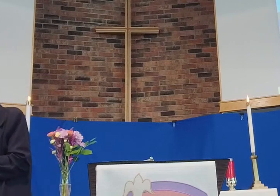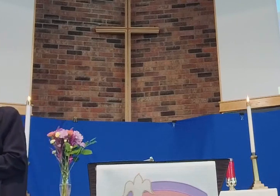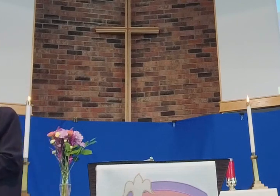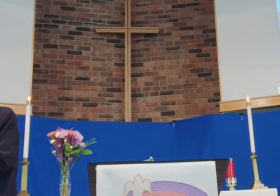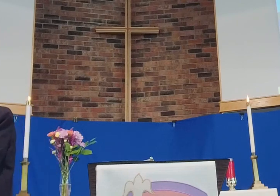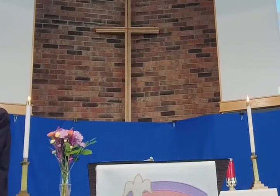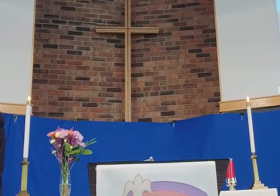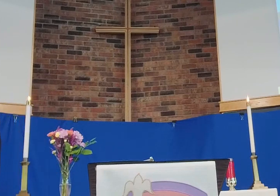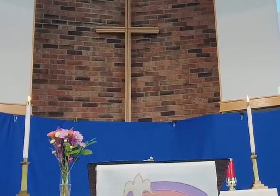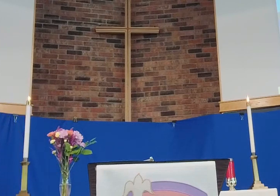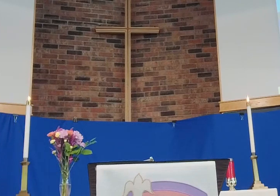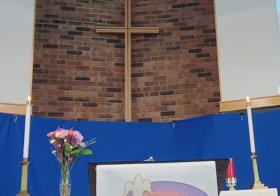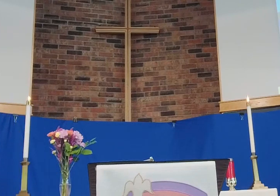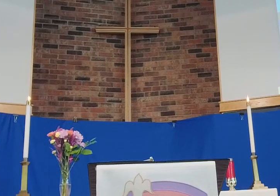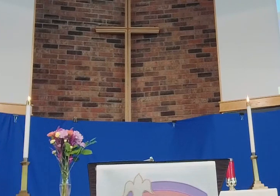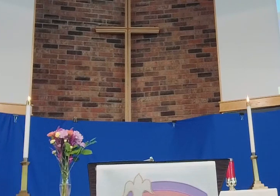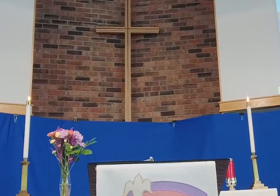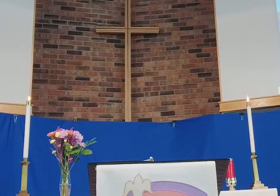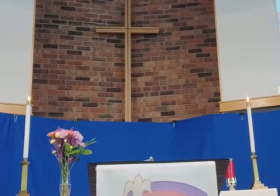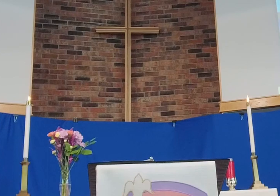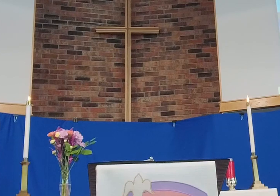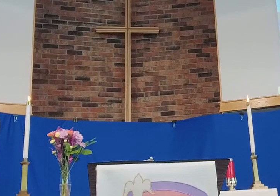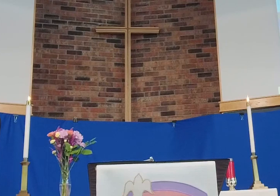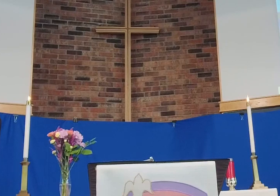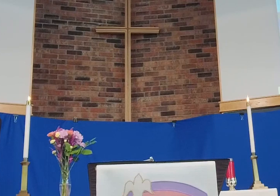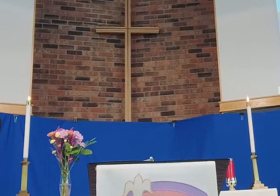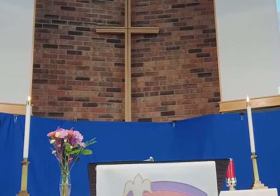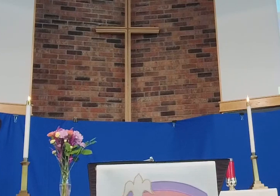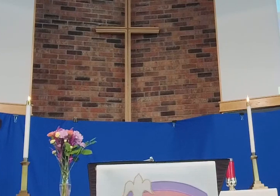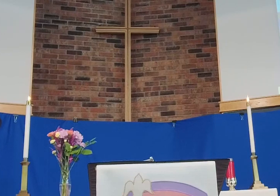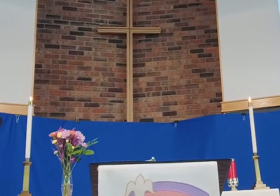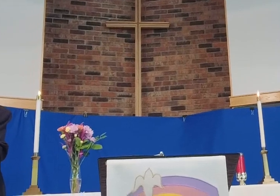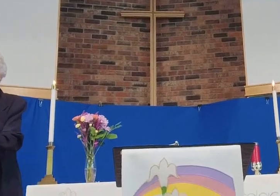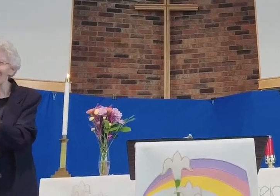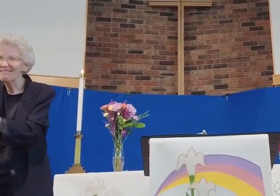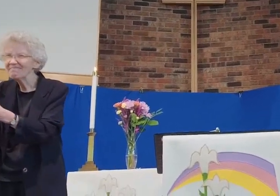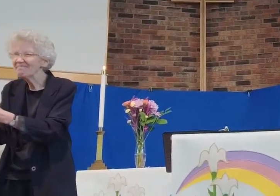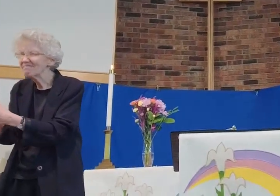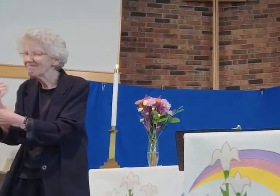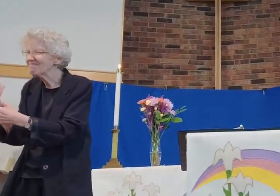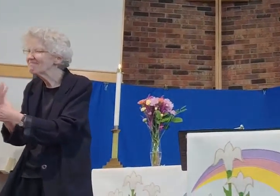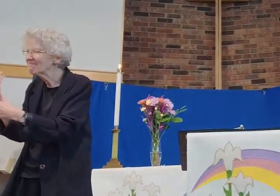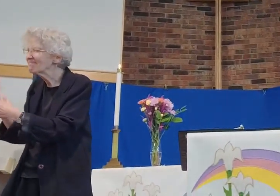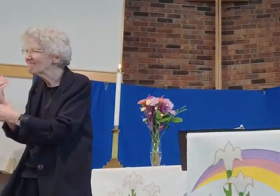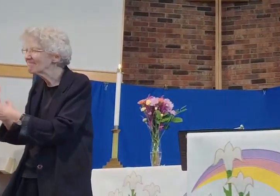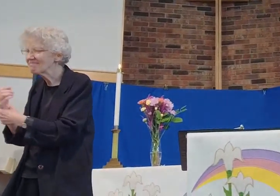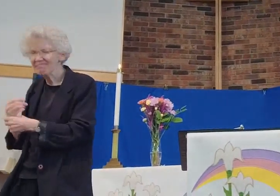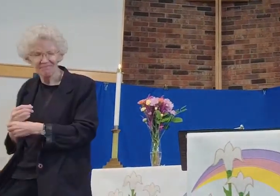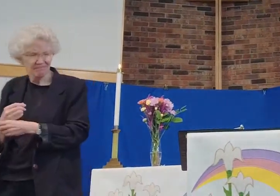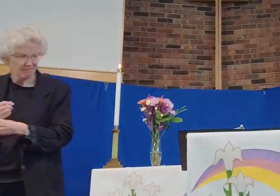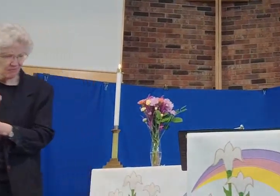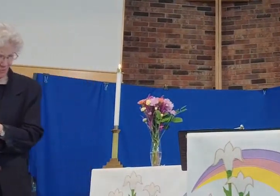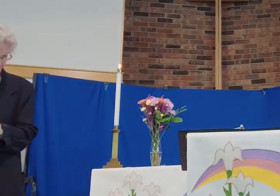As soon as Mary said this, she turned around and saw Jesus standing there. But she did not know who he was.